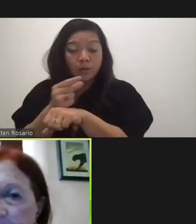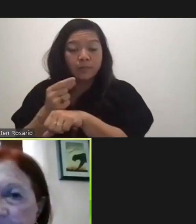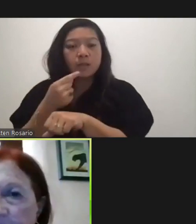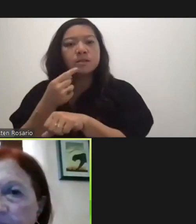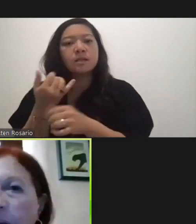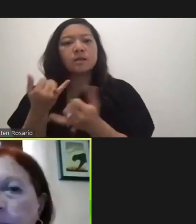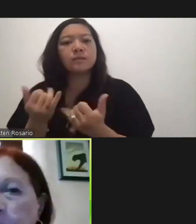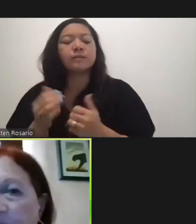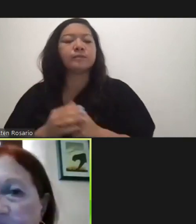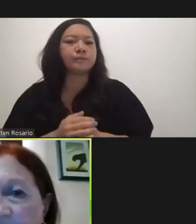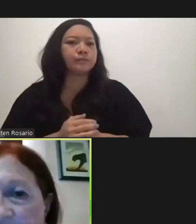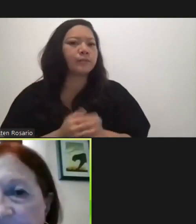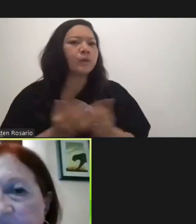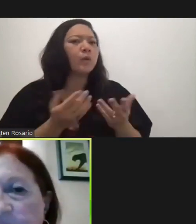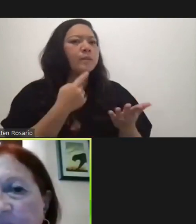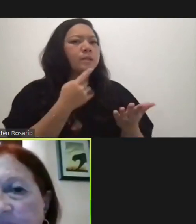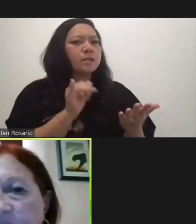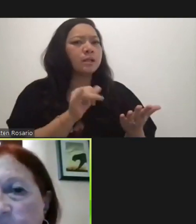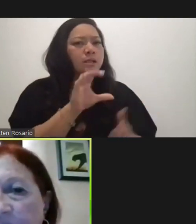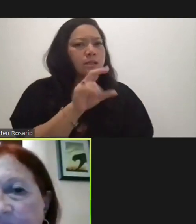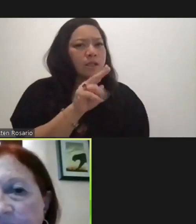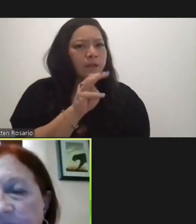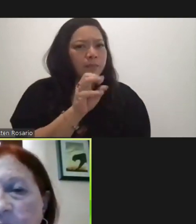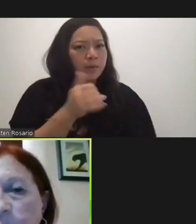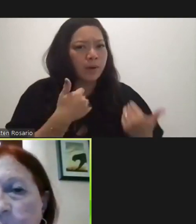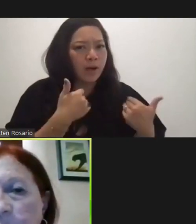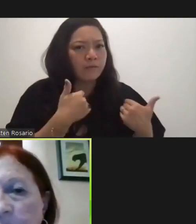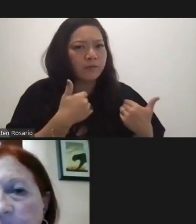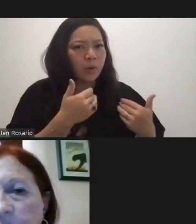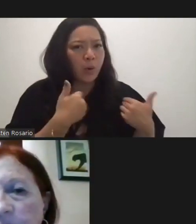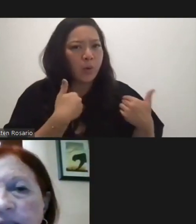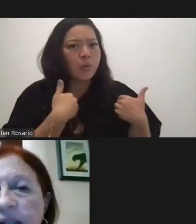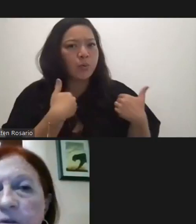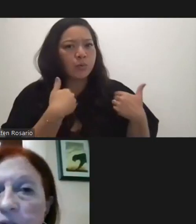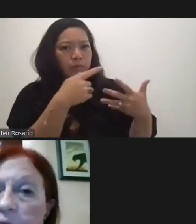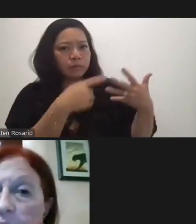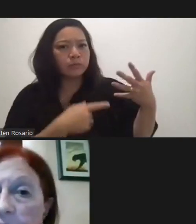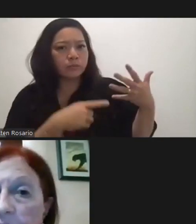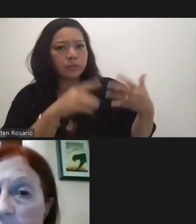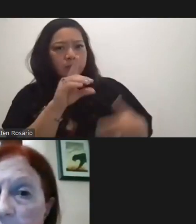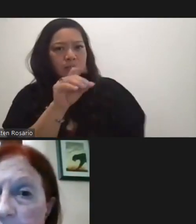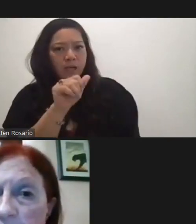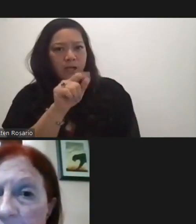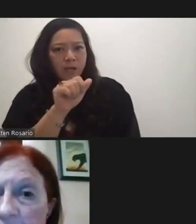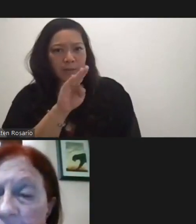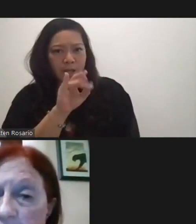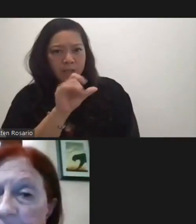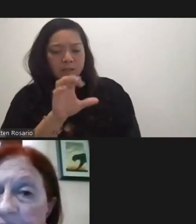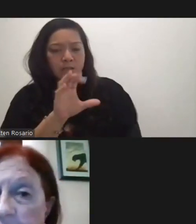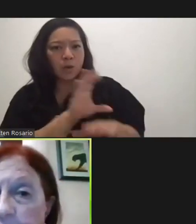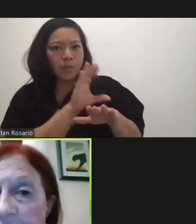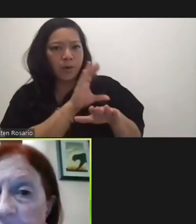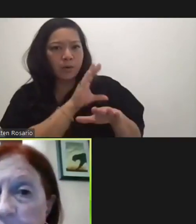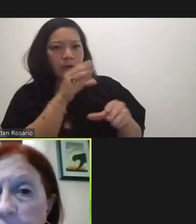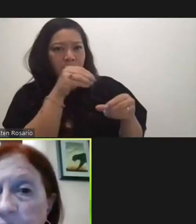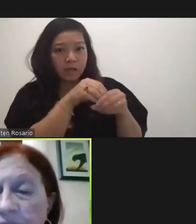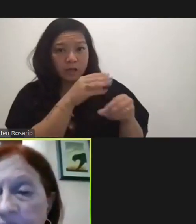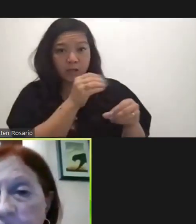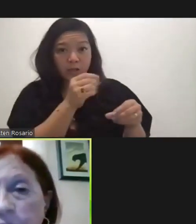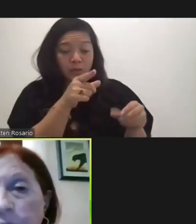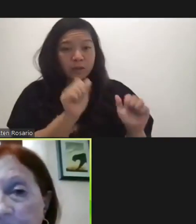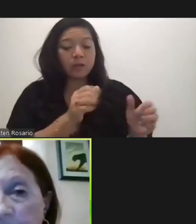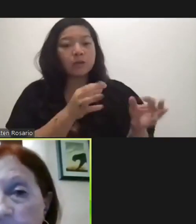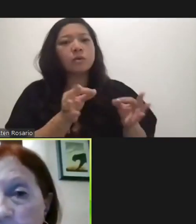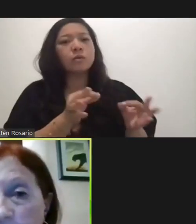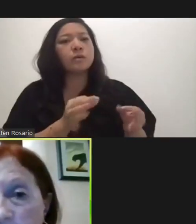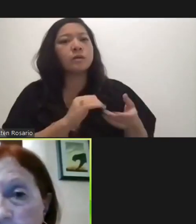that the CNMI would have their database, right? Correct. So, you could cooperate. I mean, there's been some talk of